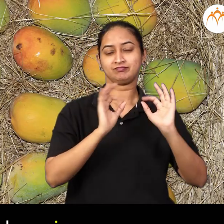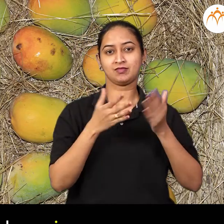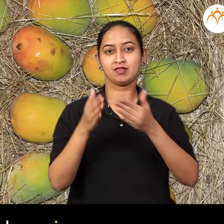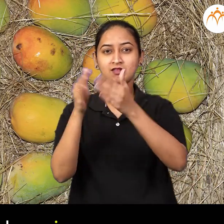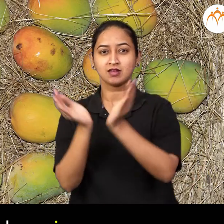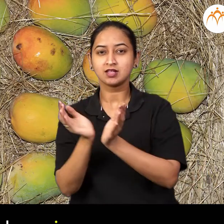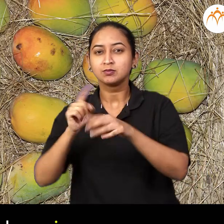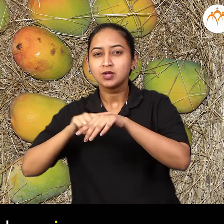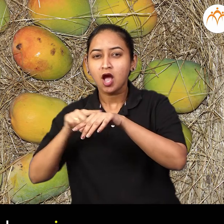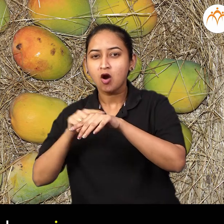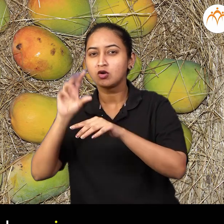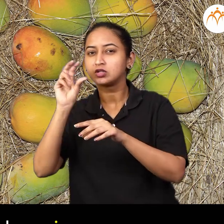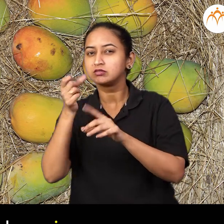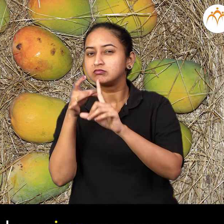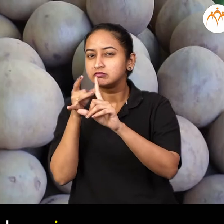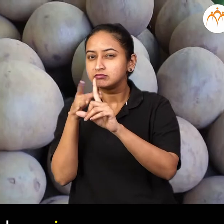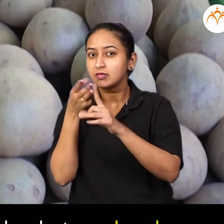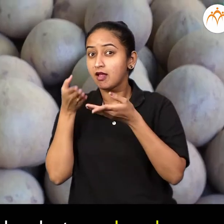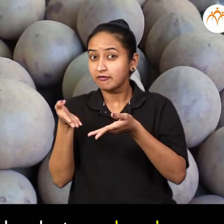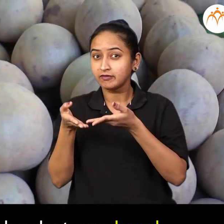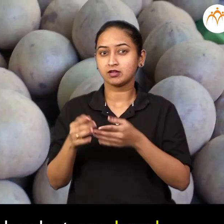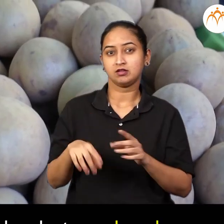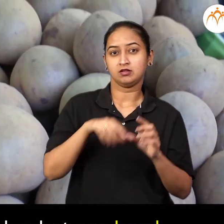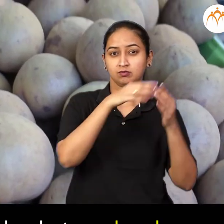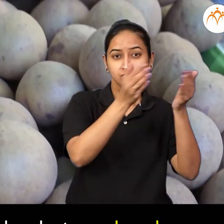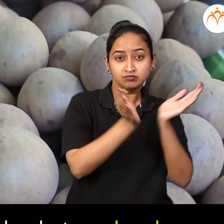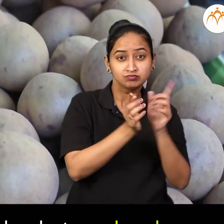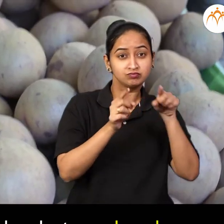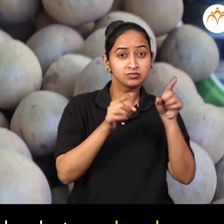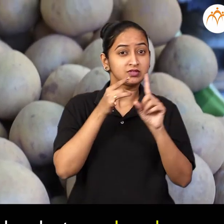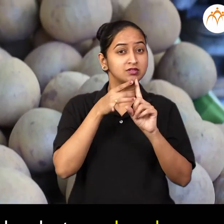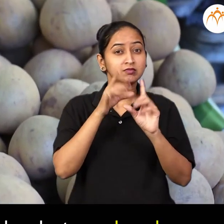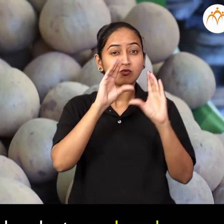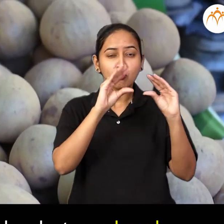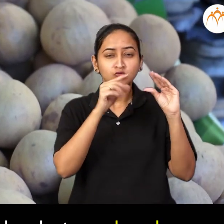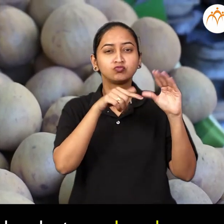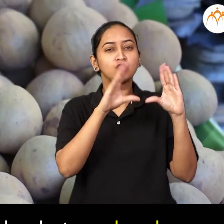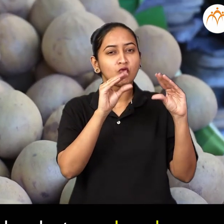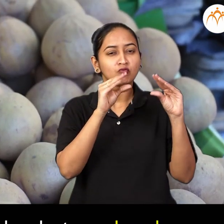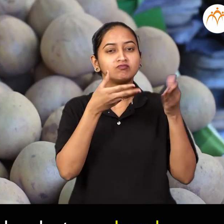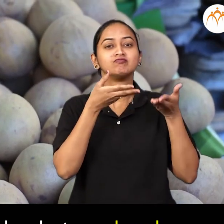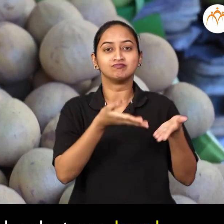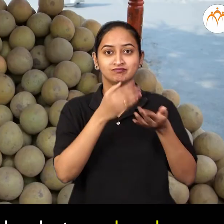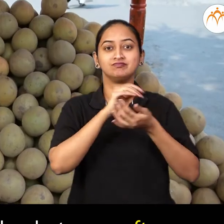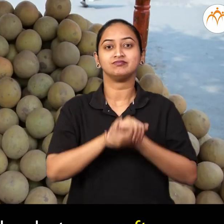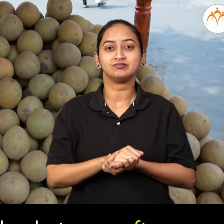ripe mangoes Chikus in this basket are hard Those